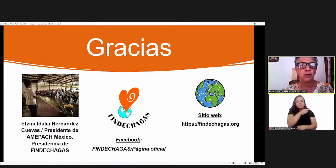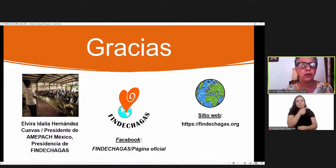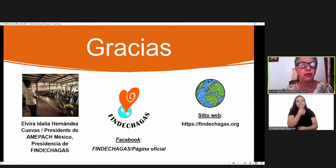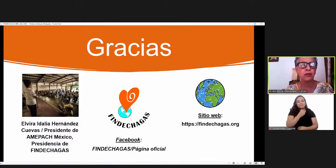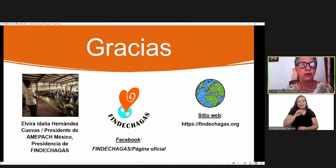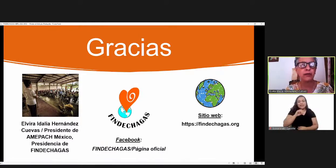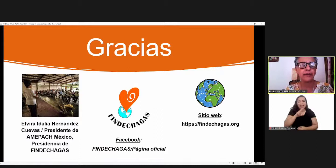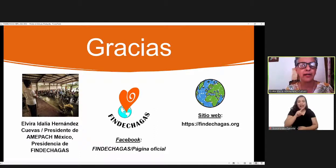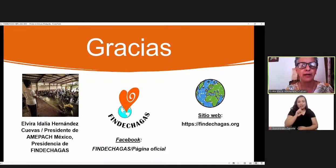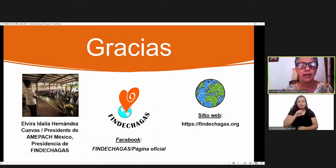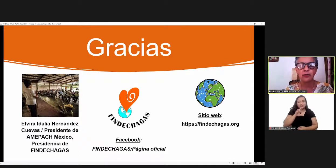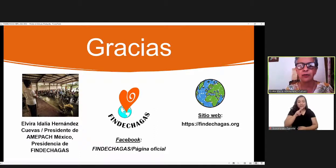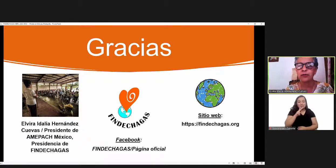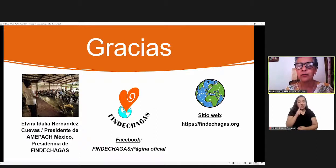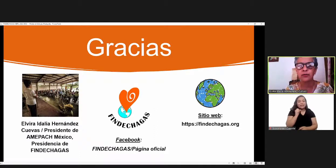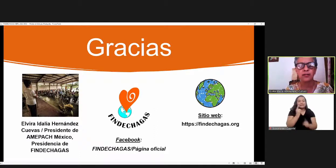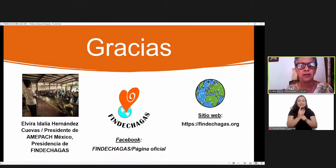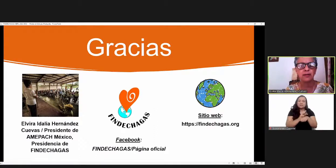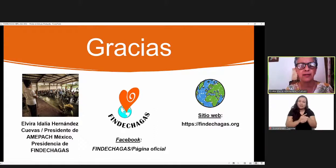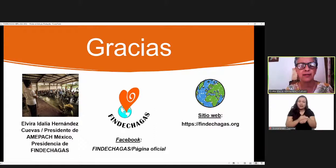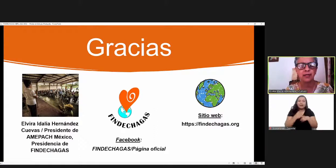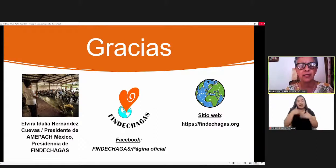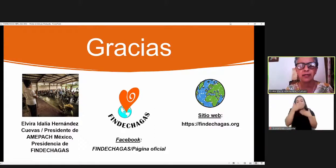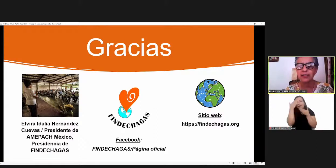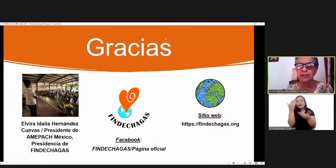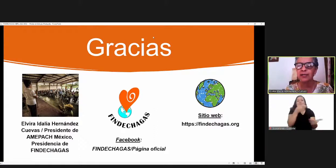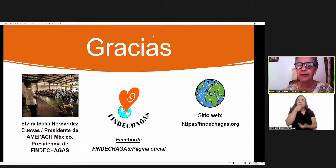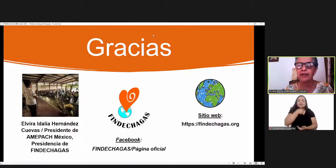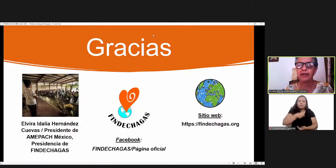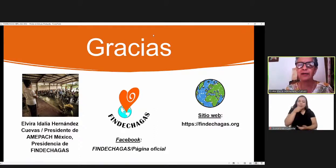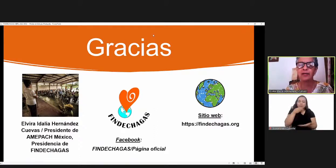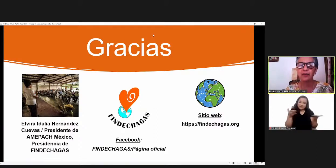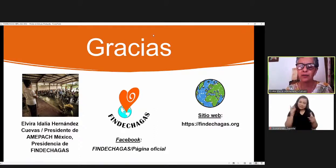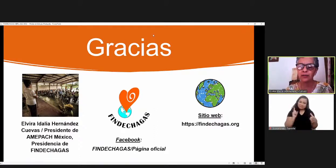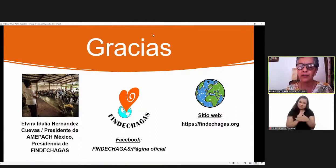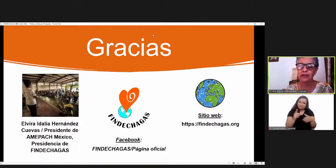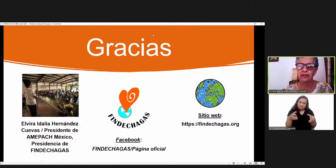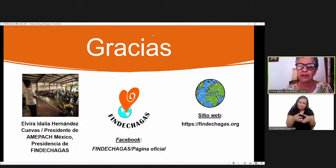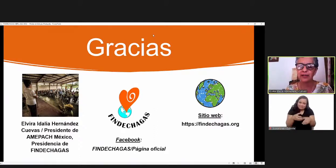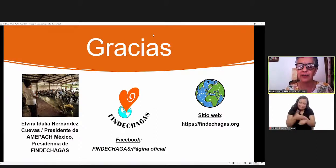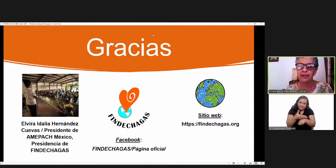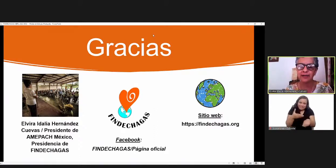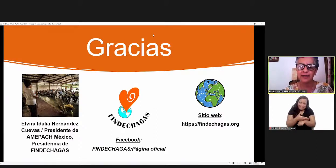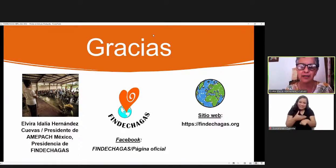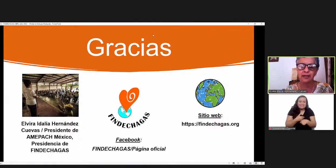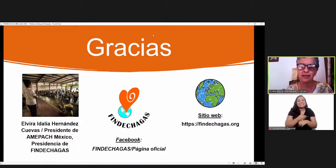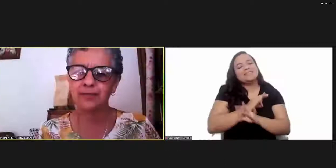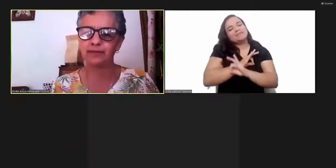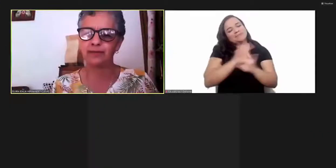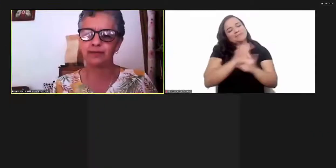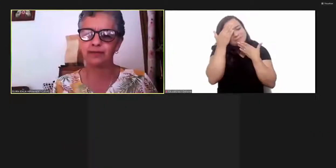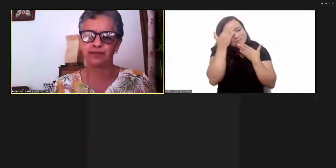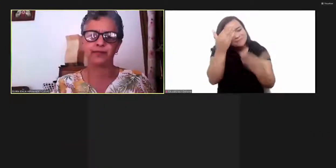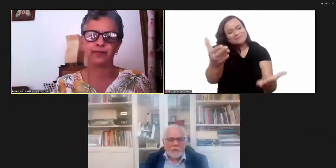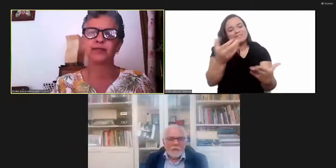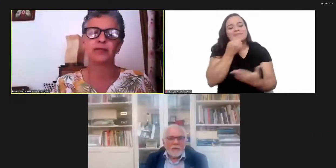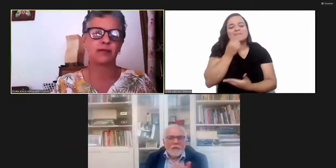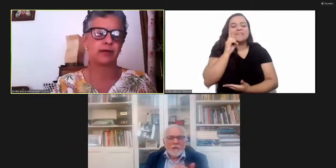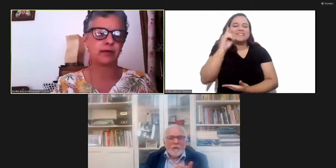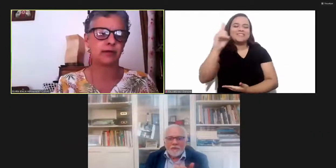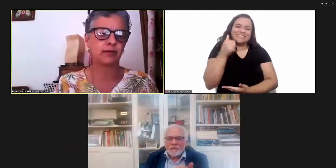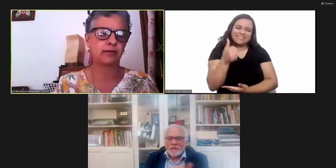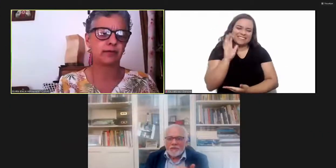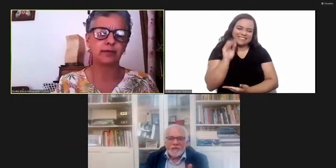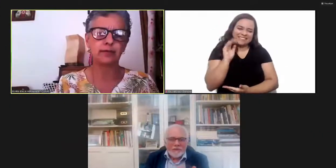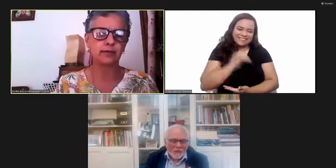the disease i want to thank you all for the opportunity and thank you very much indeed and that you have a very fruitful and enjoyable